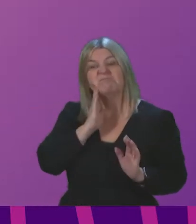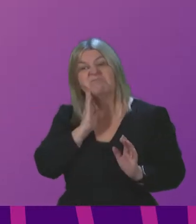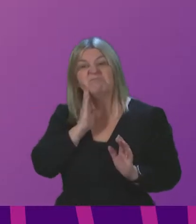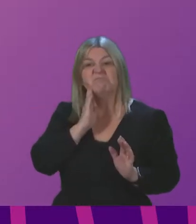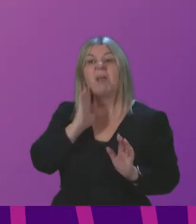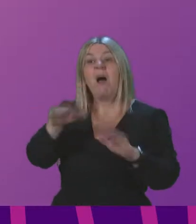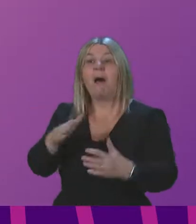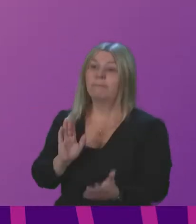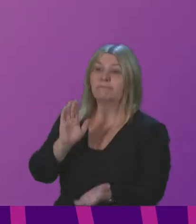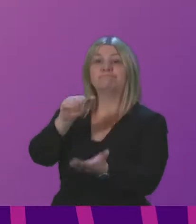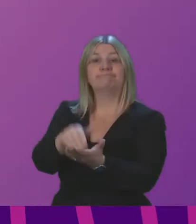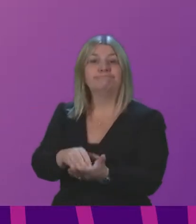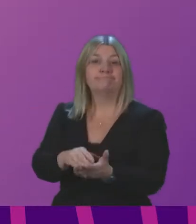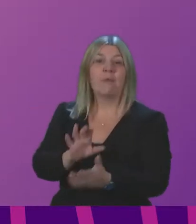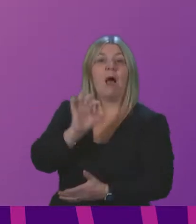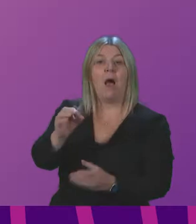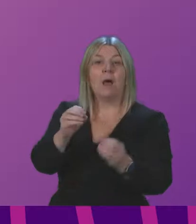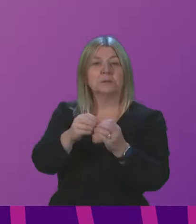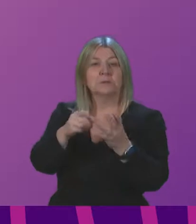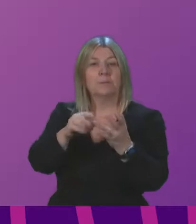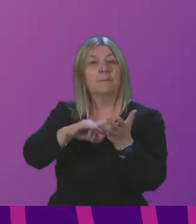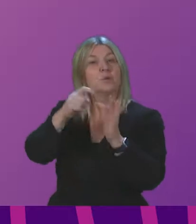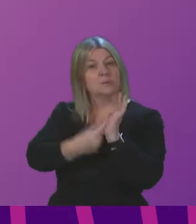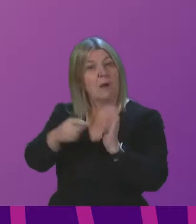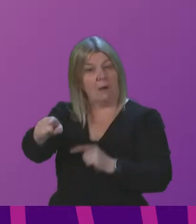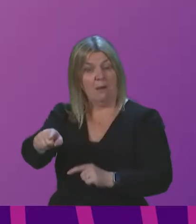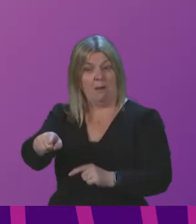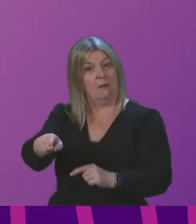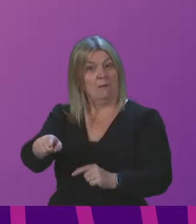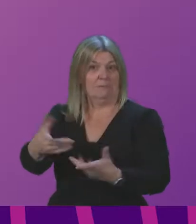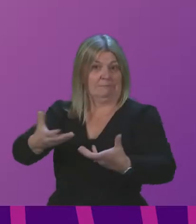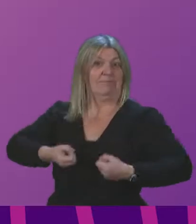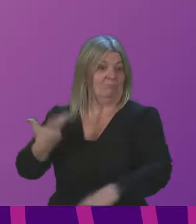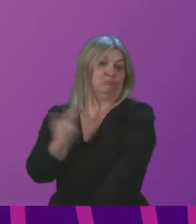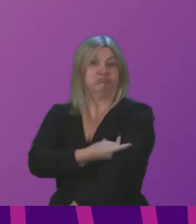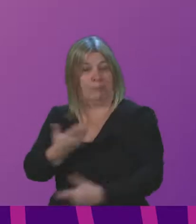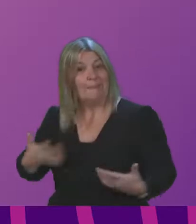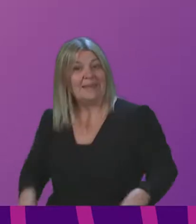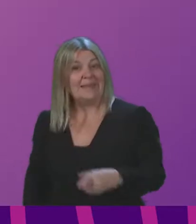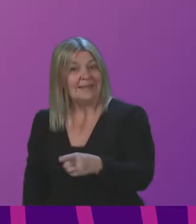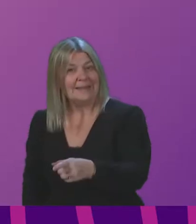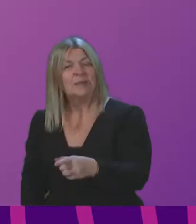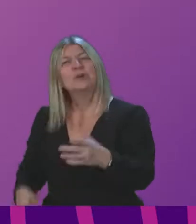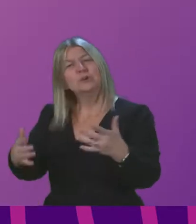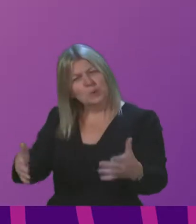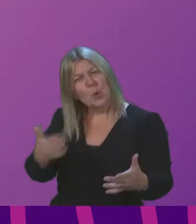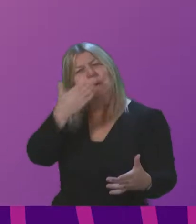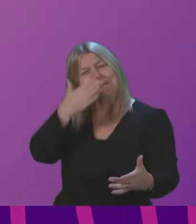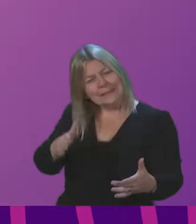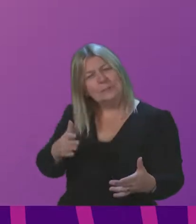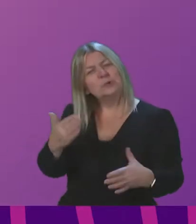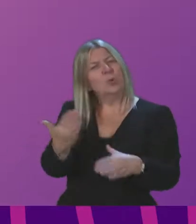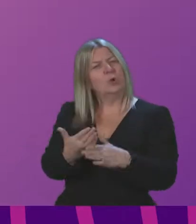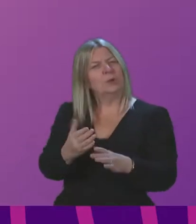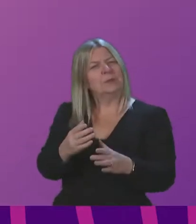get their booster jams, and the vaccinators have welcomed that. So whatever arrangements are put in place, clearly it is about working at